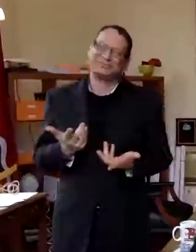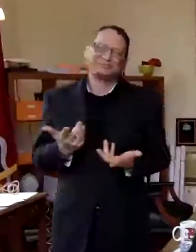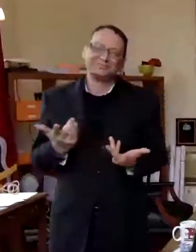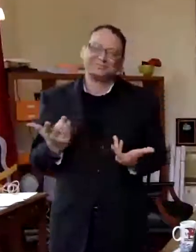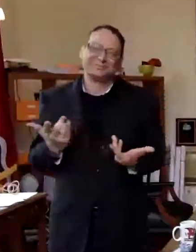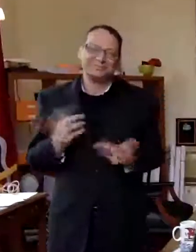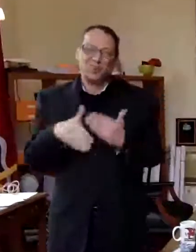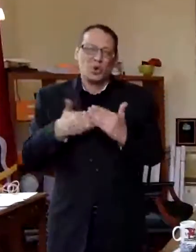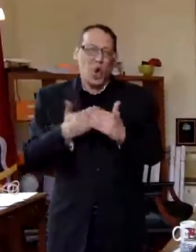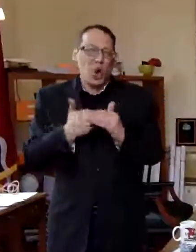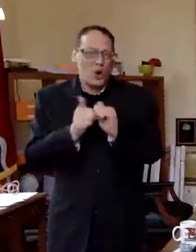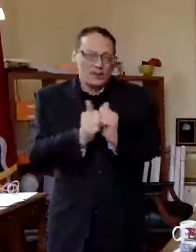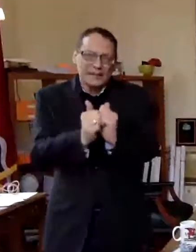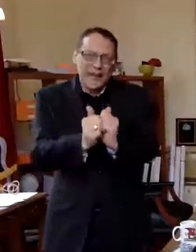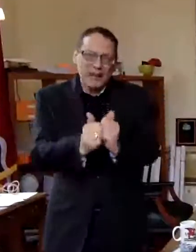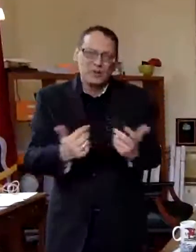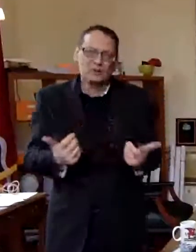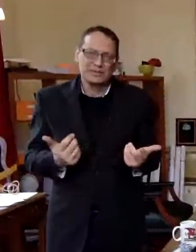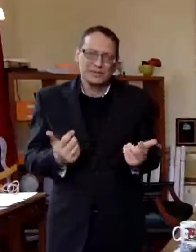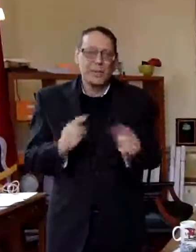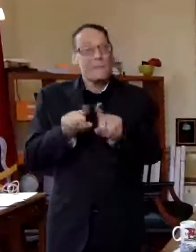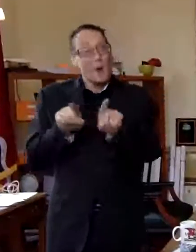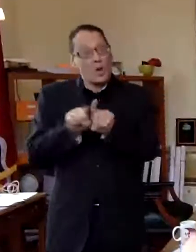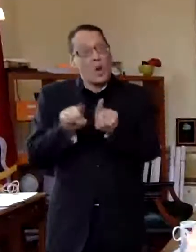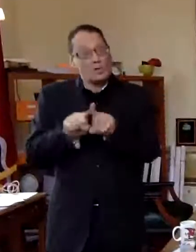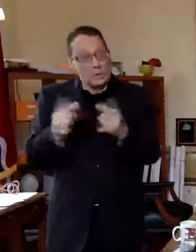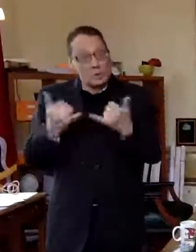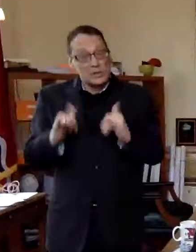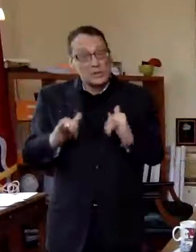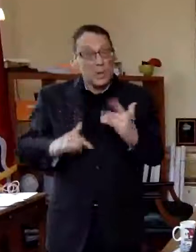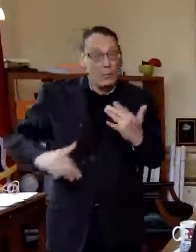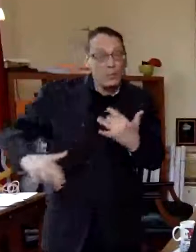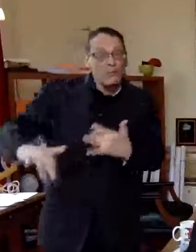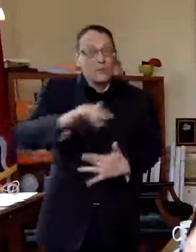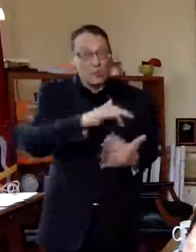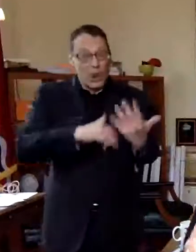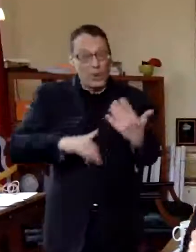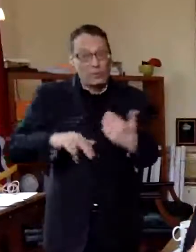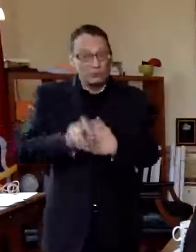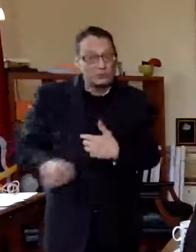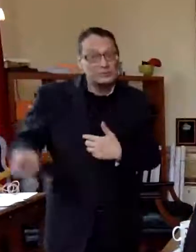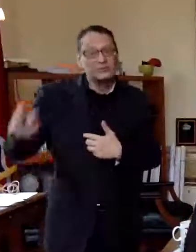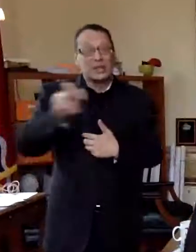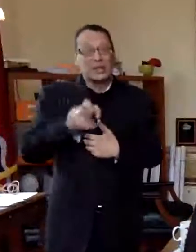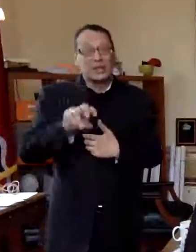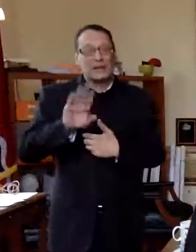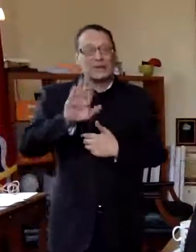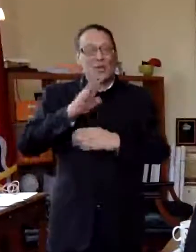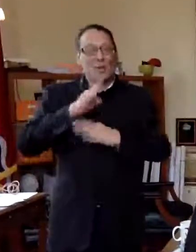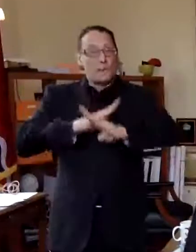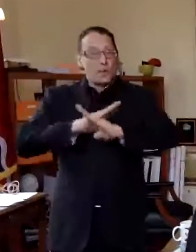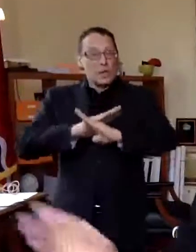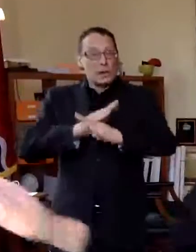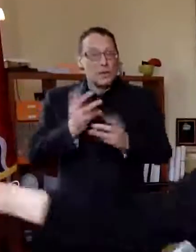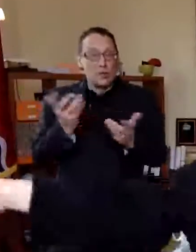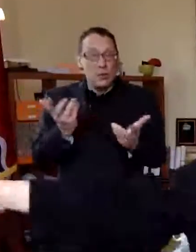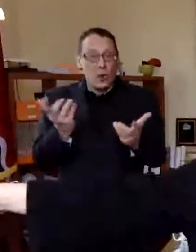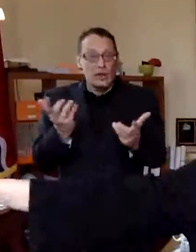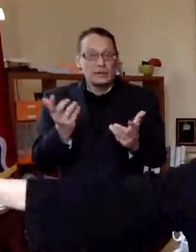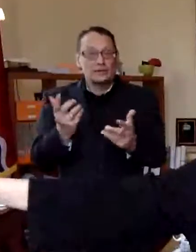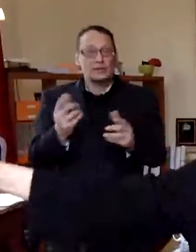know we're all in this together but but we're all still moving around the protection that you have there's a couple things one